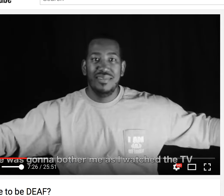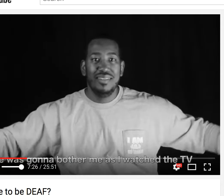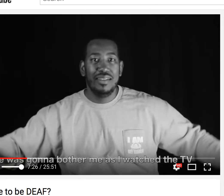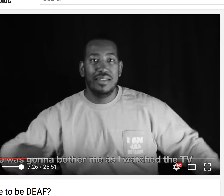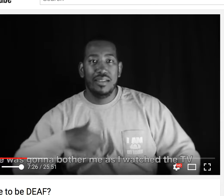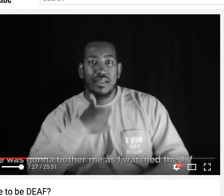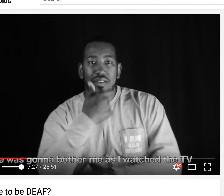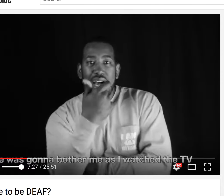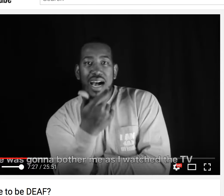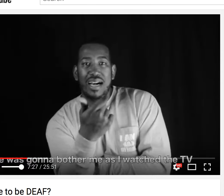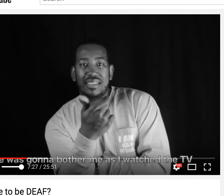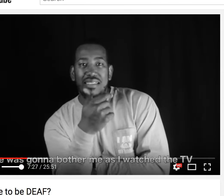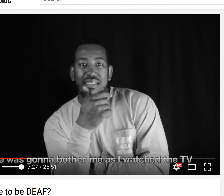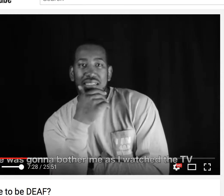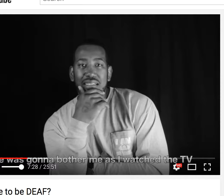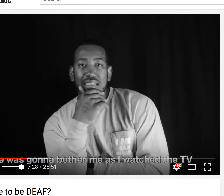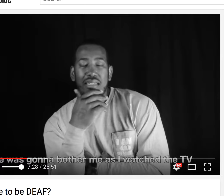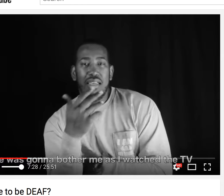and I just sat down and I was watching.